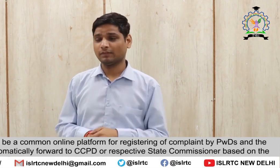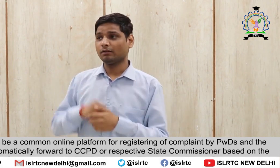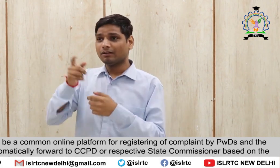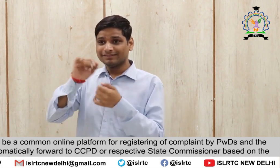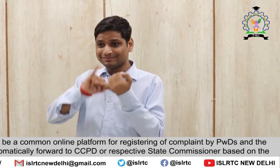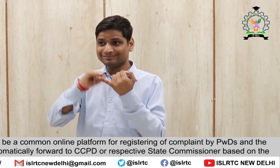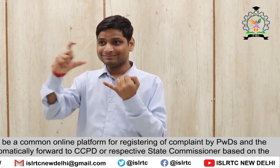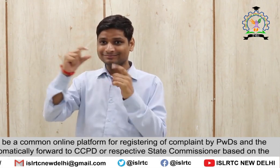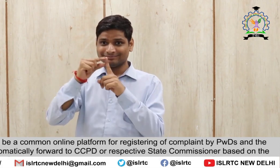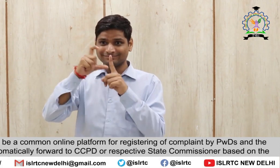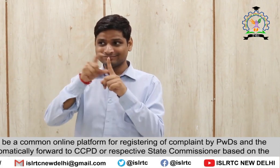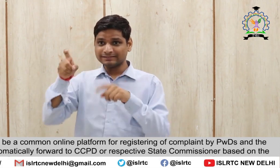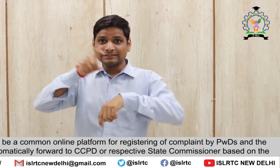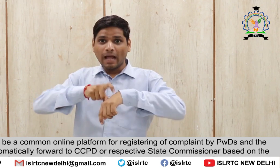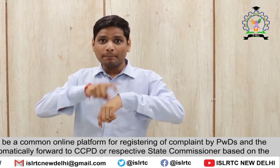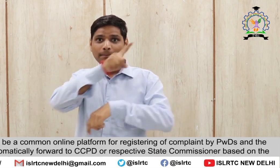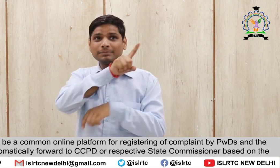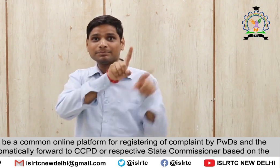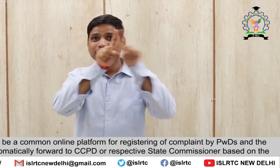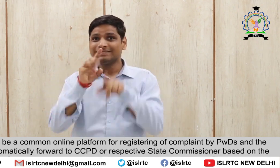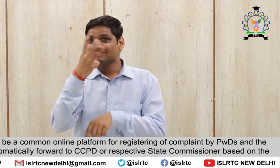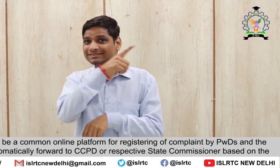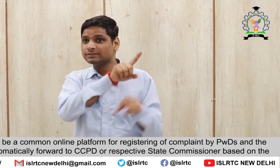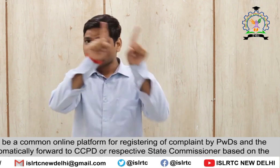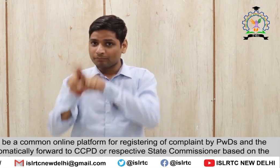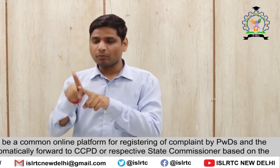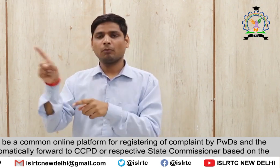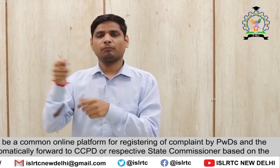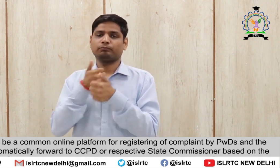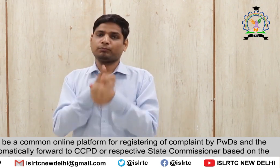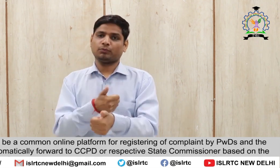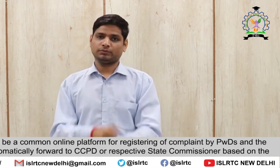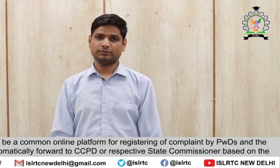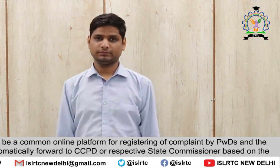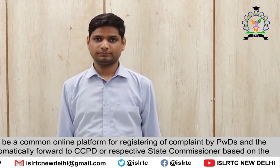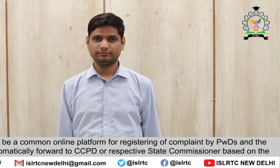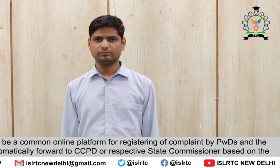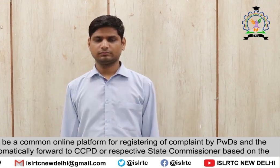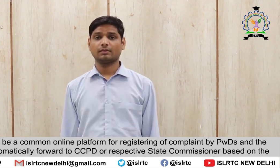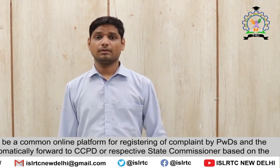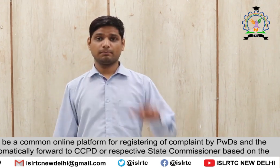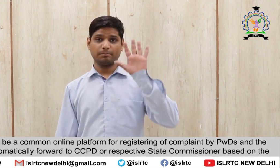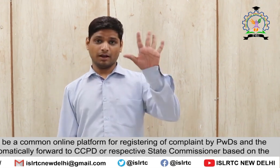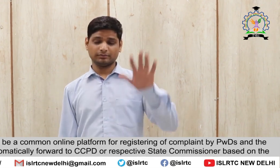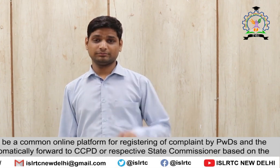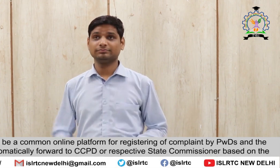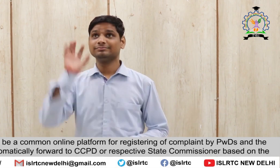The above time schedule Shall also be adhered To By the CC By the